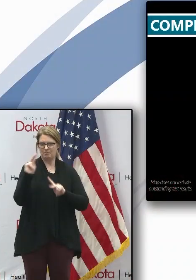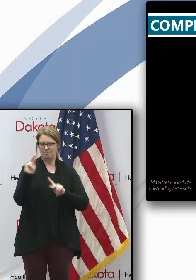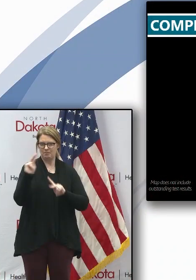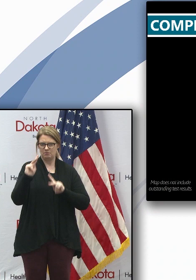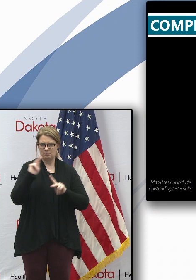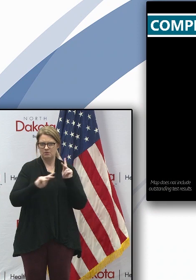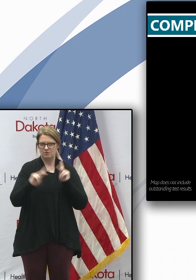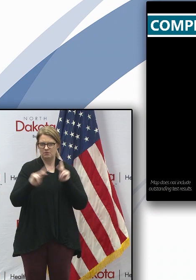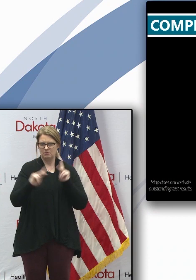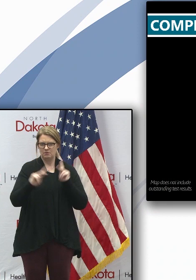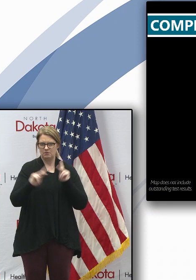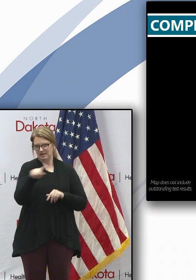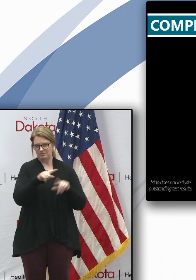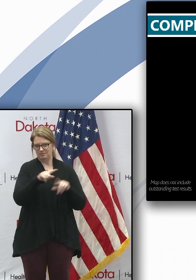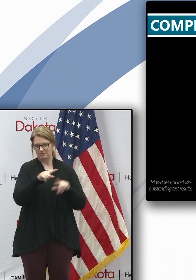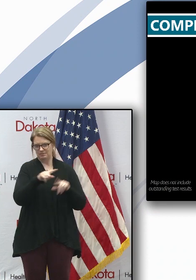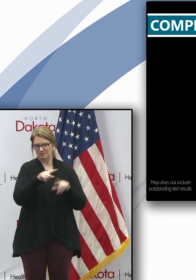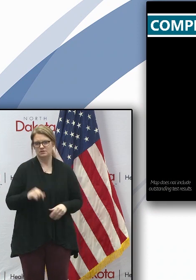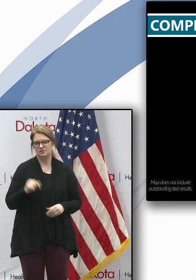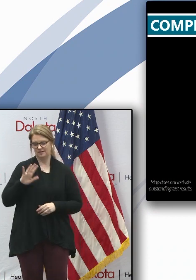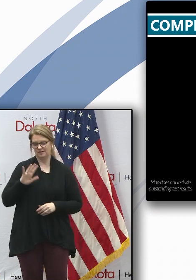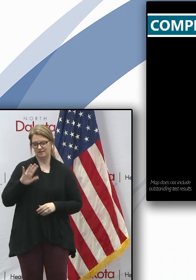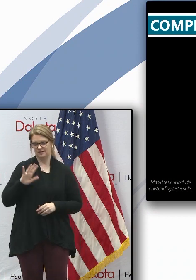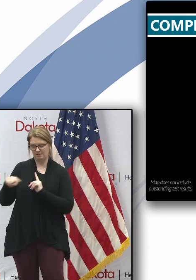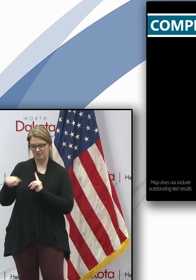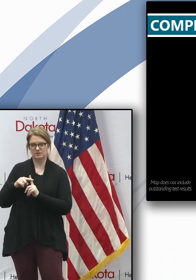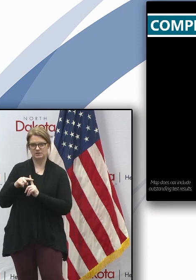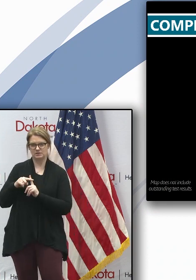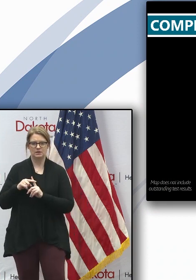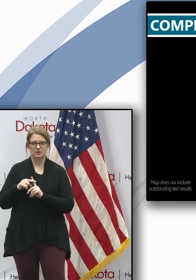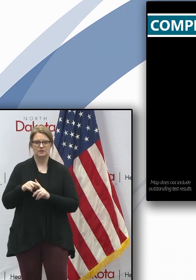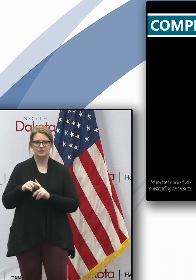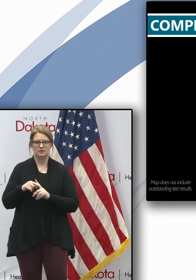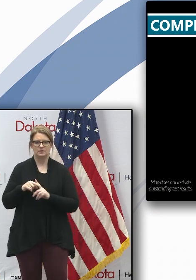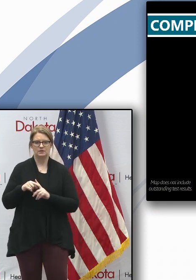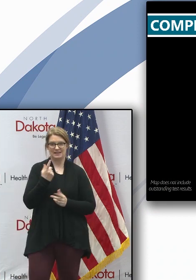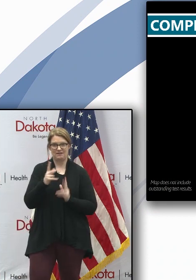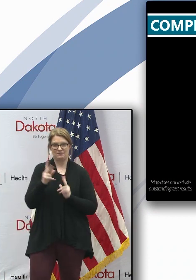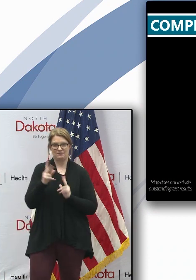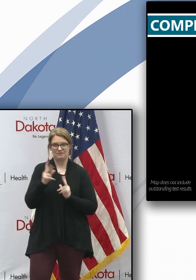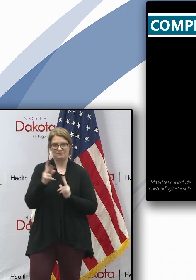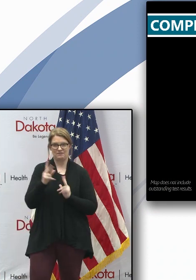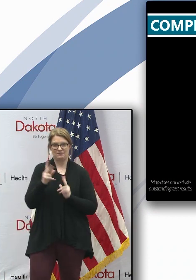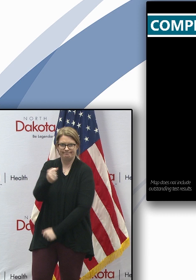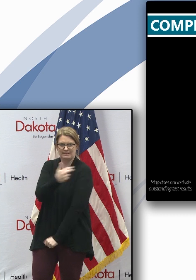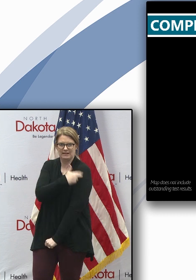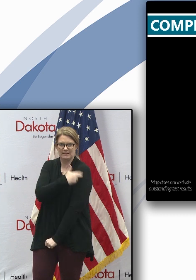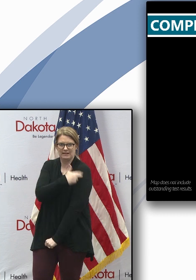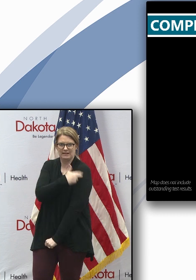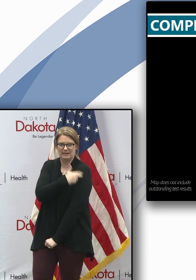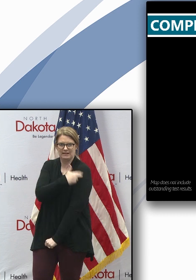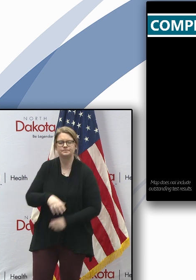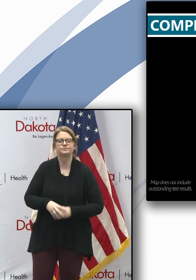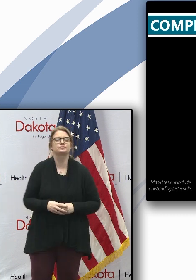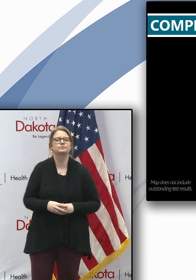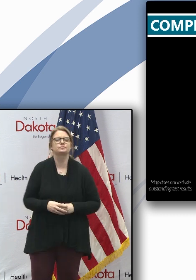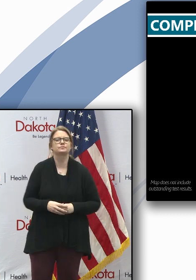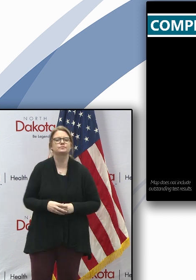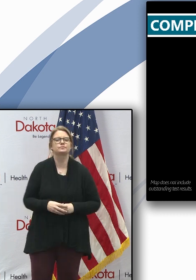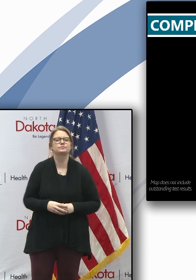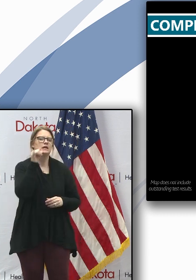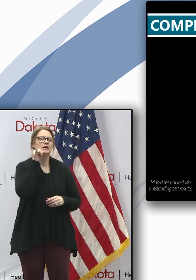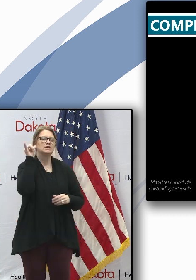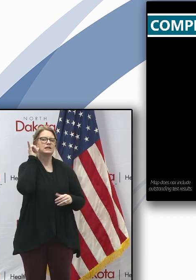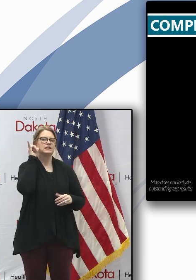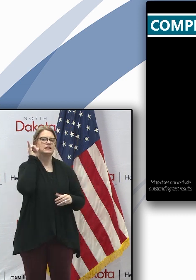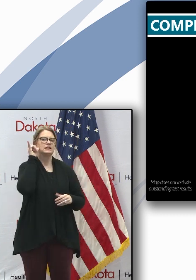been tested again with 58 positive and 11 of those hospitalized. There was yesterday brief discussion.